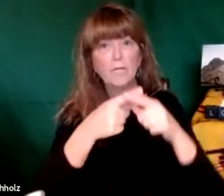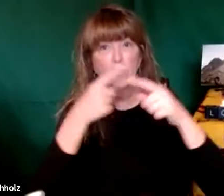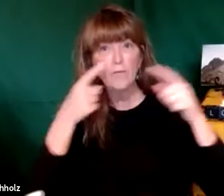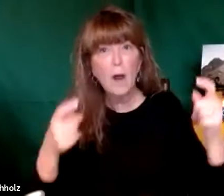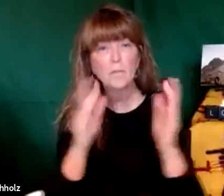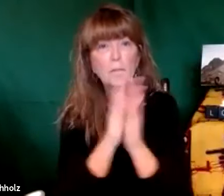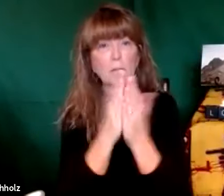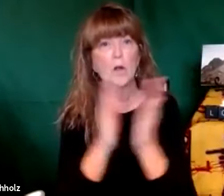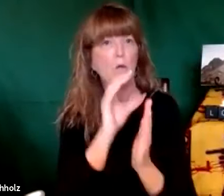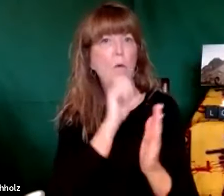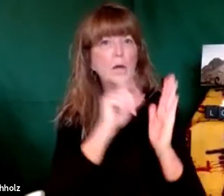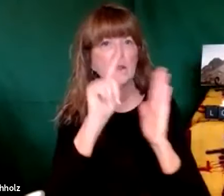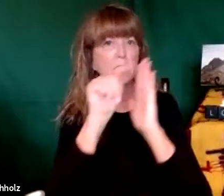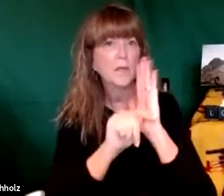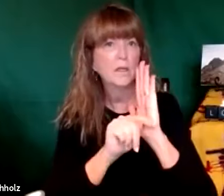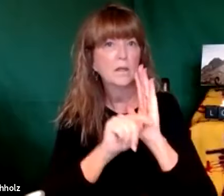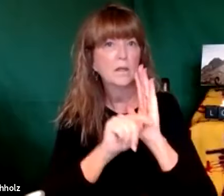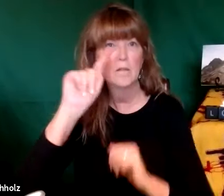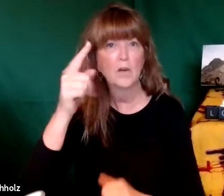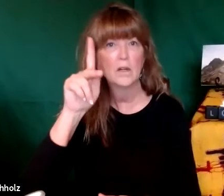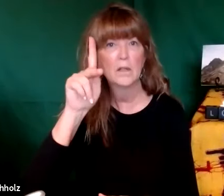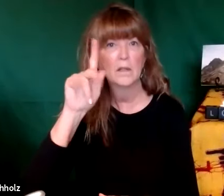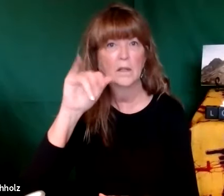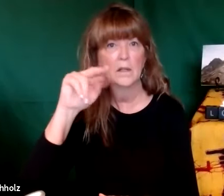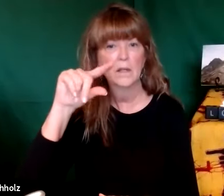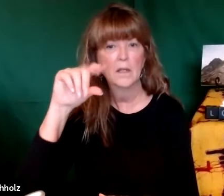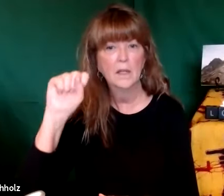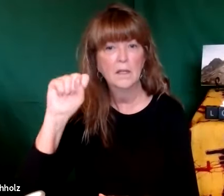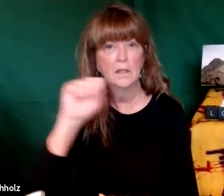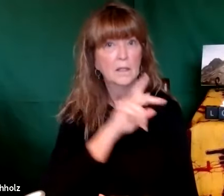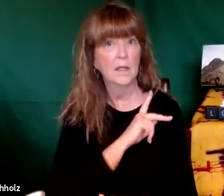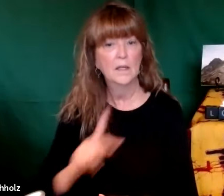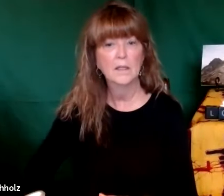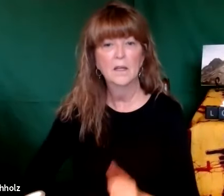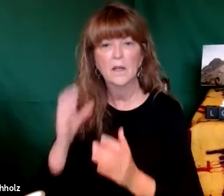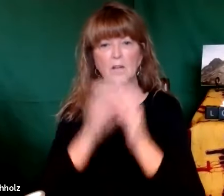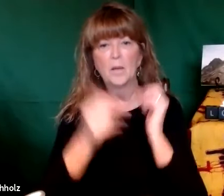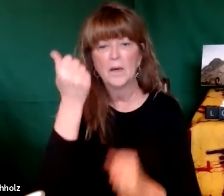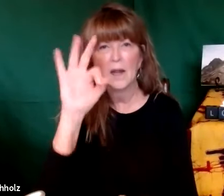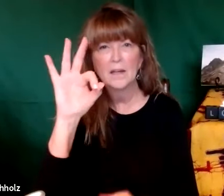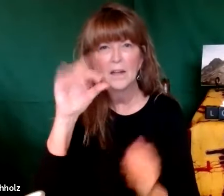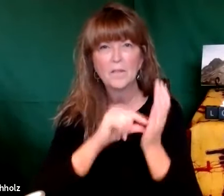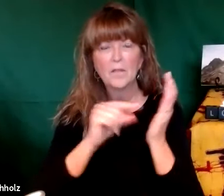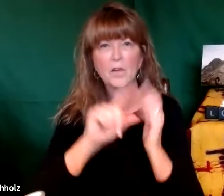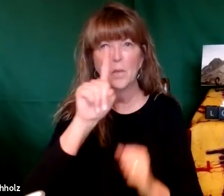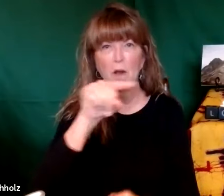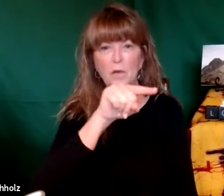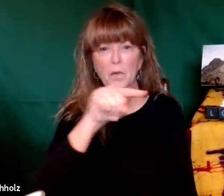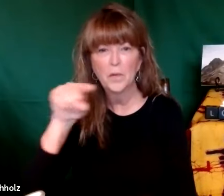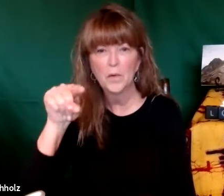this morning's sermon is from the old testament i'm reading i'm preaching from first kings chapters 19